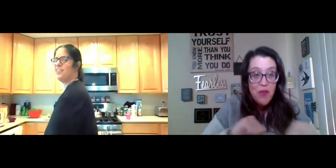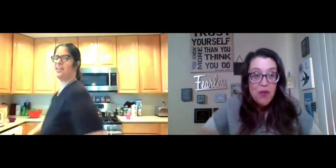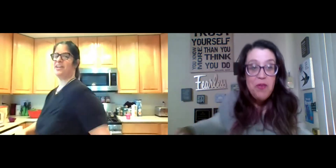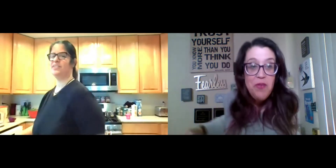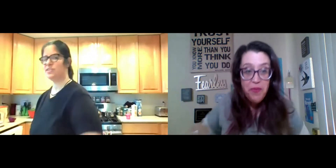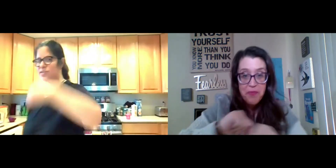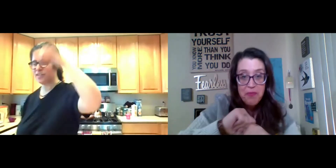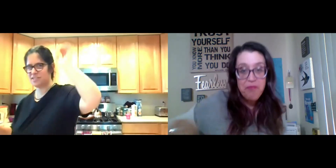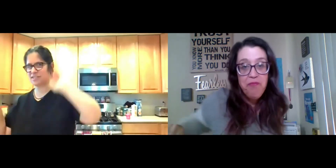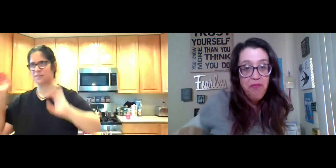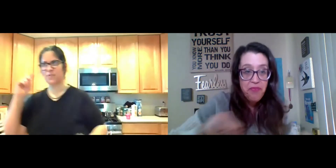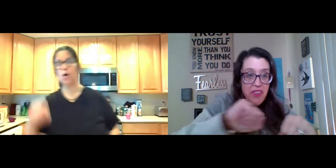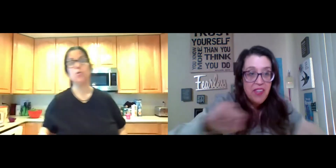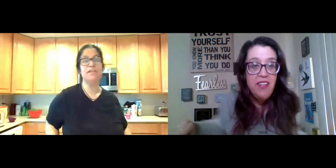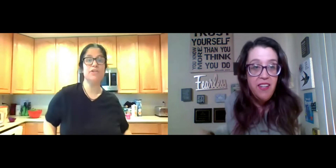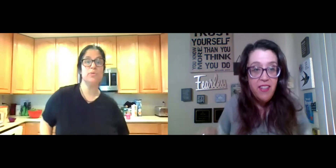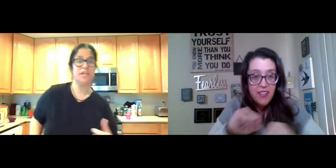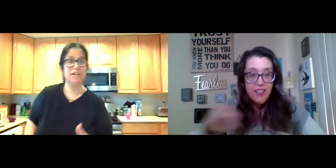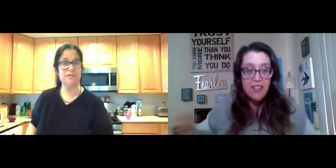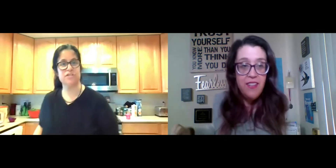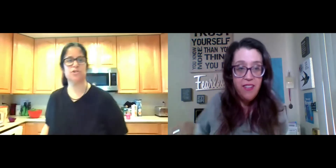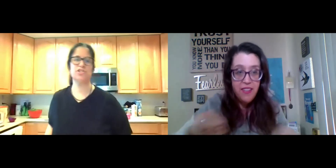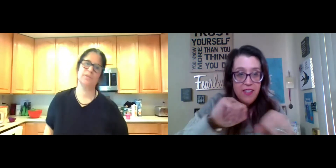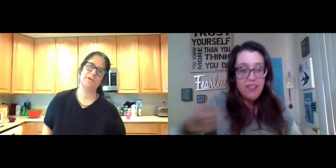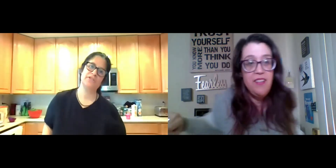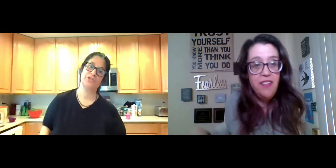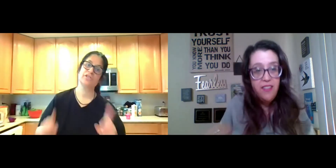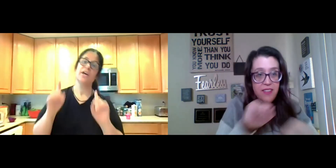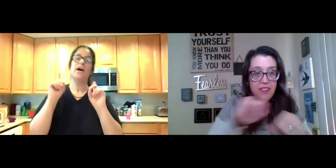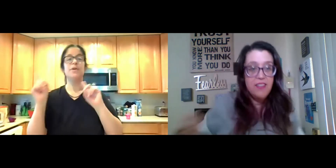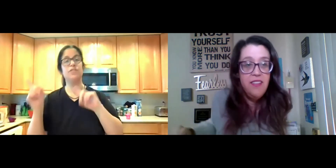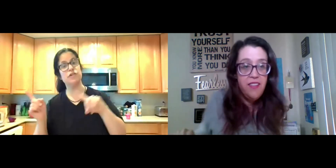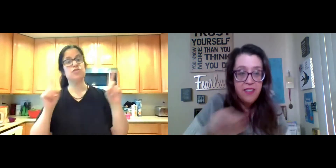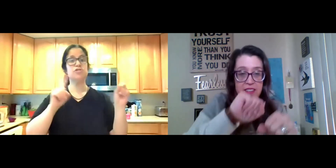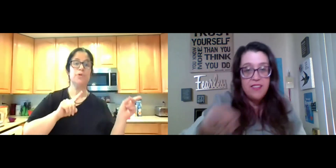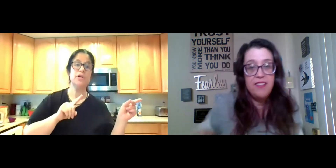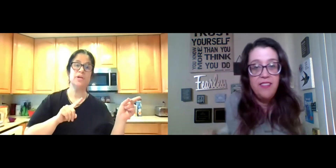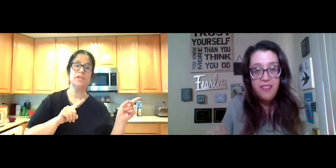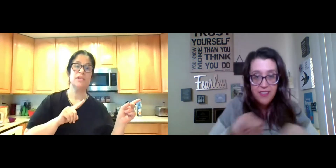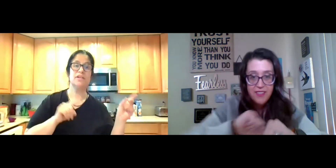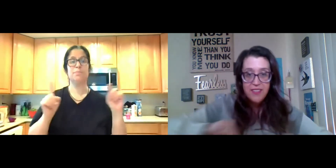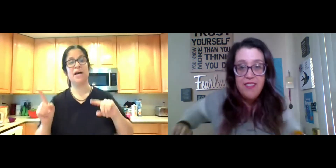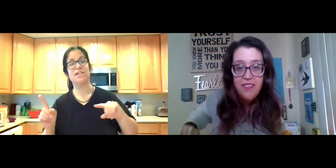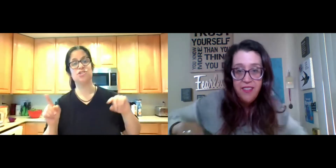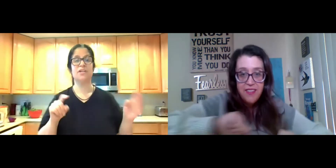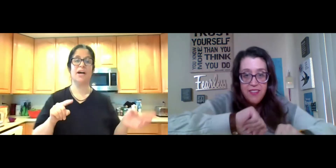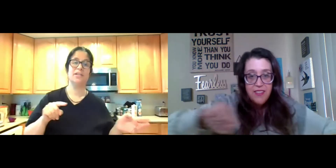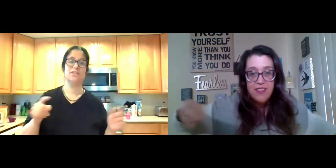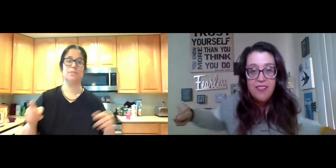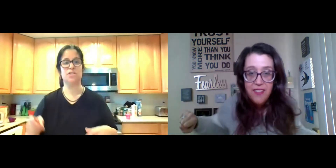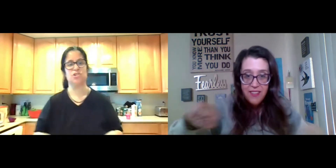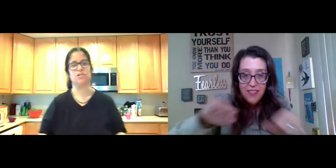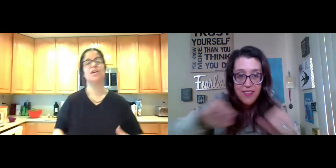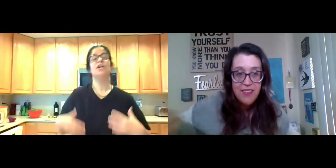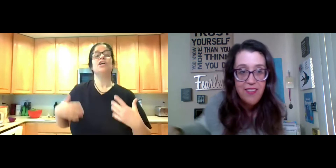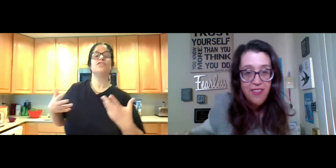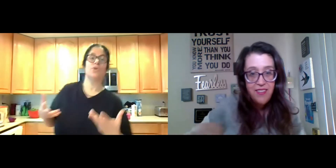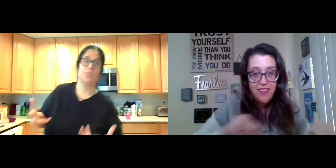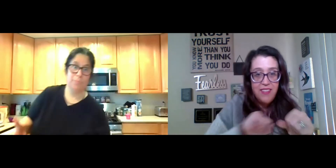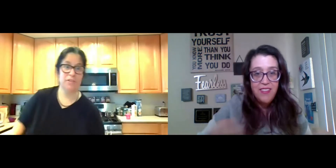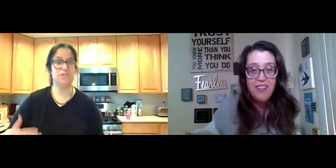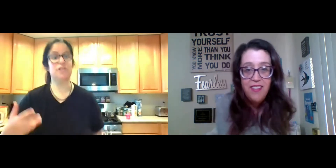And the, let's see. Oh, liver was anger, frustration, and patience. But the virtues you're born with, compassion, kindness, and patience.